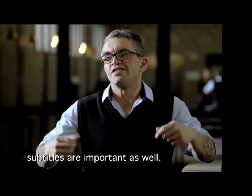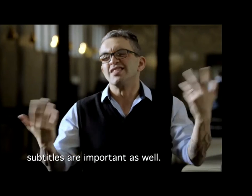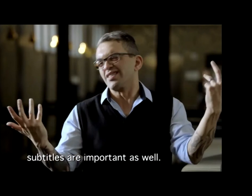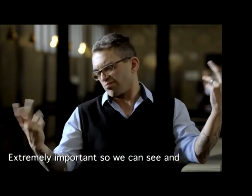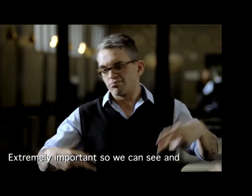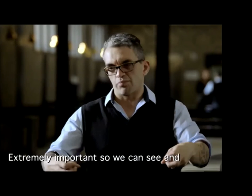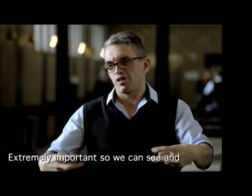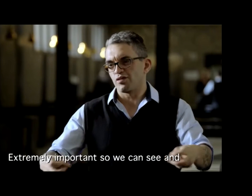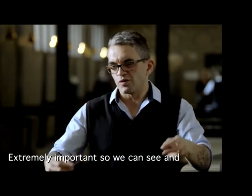what's being said.